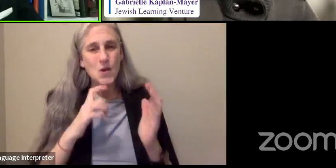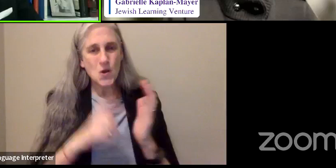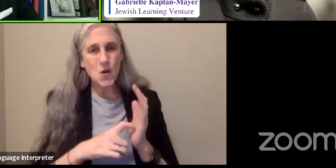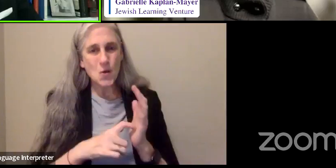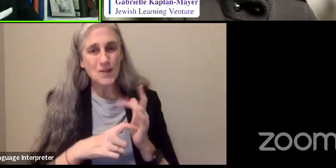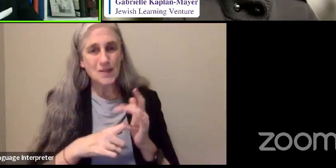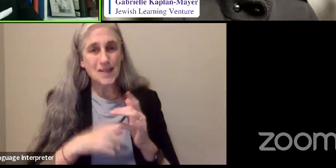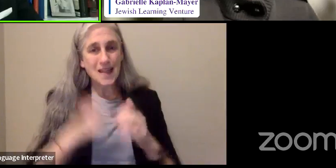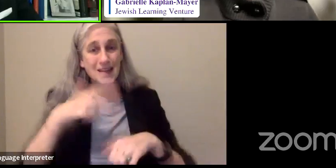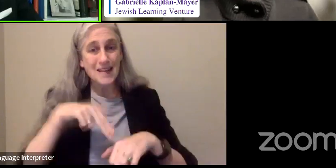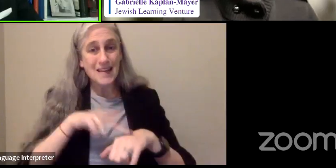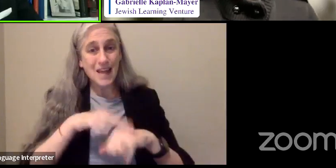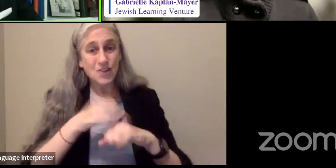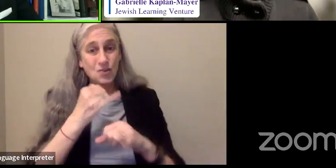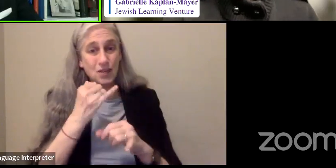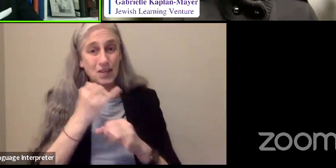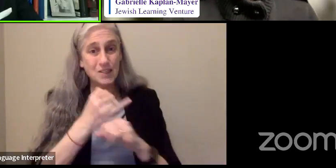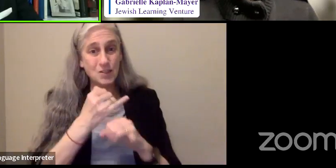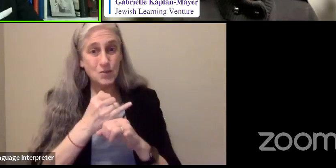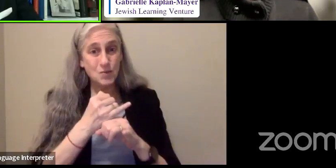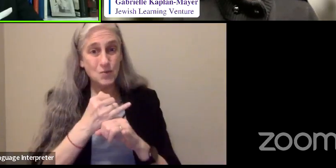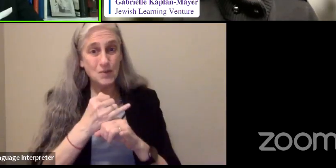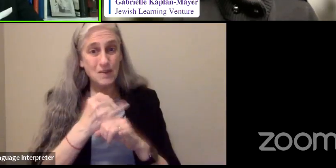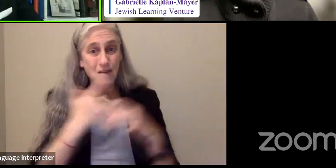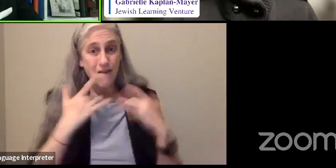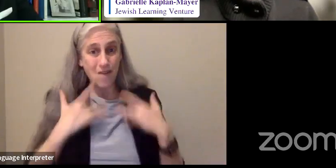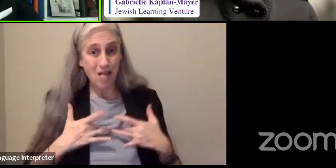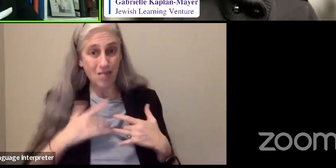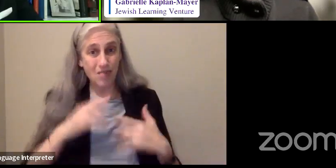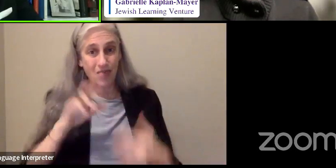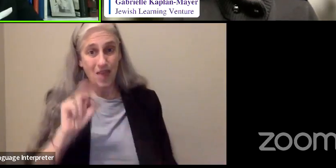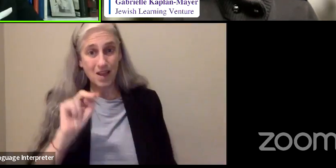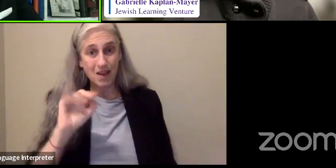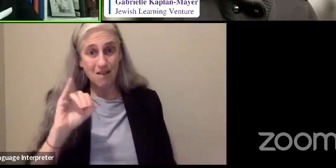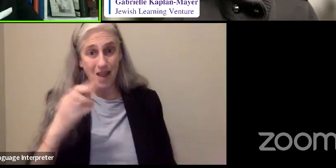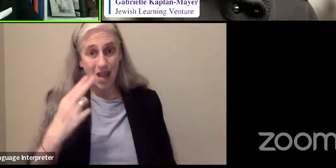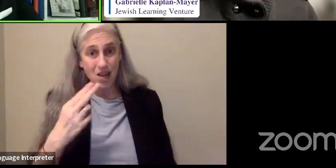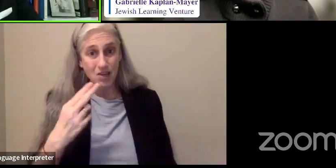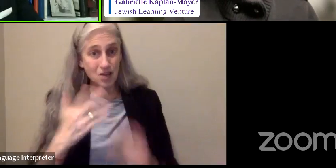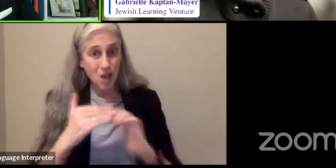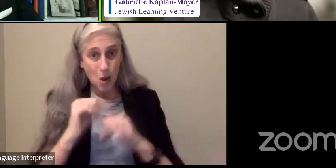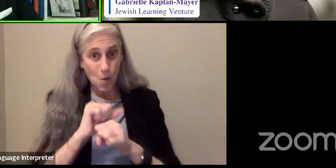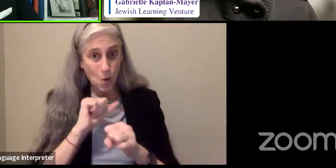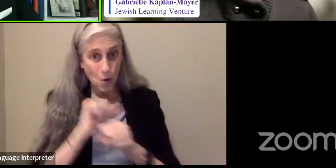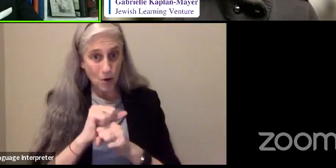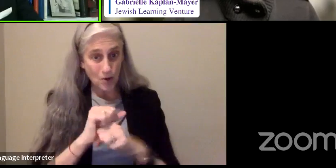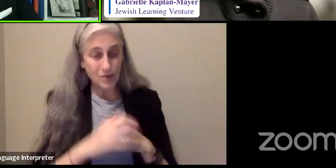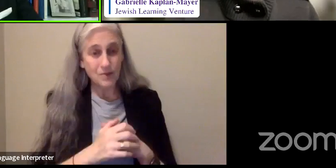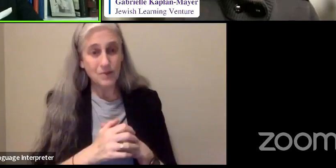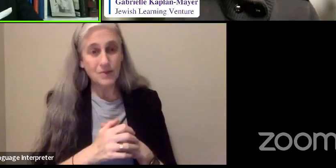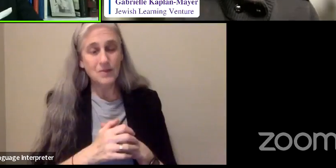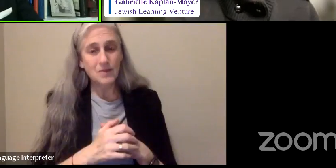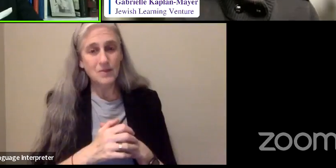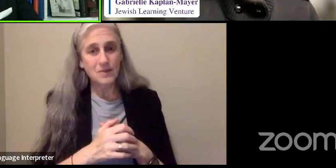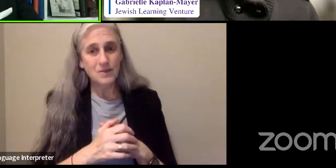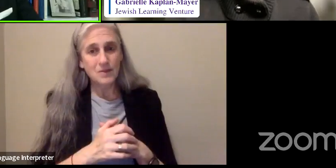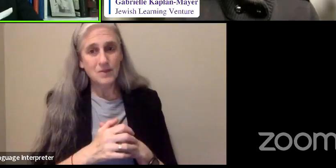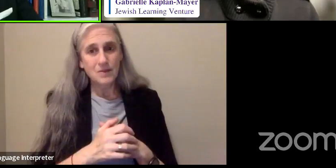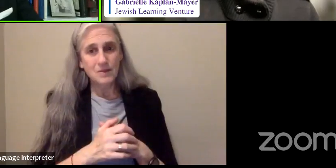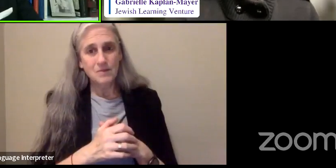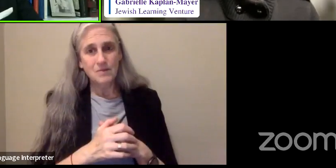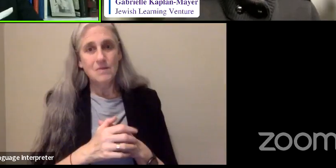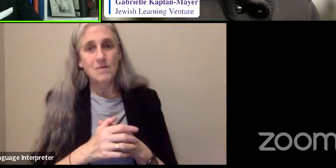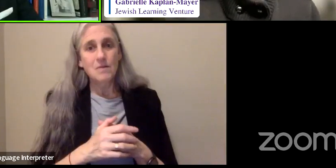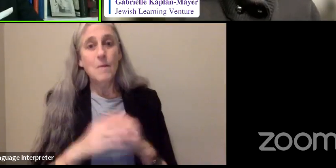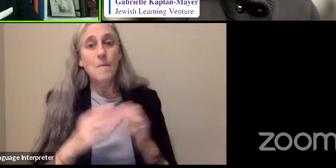Institutes of Health work is that you get plenty of grant money